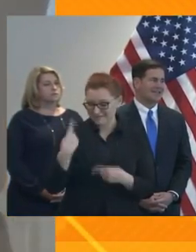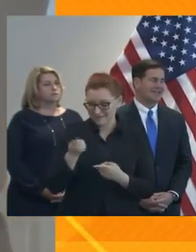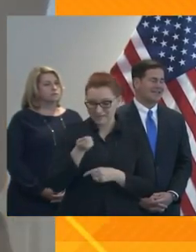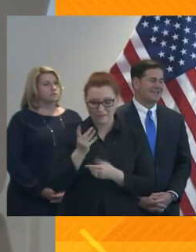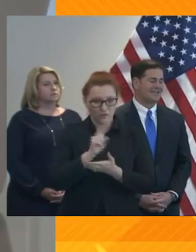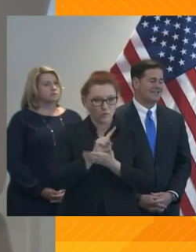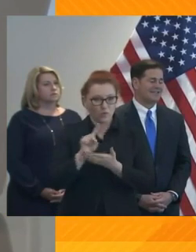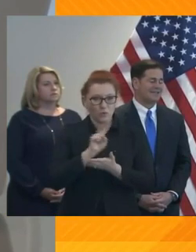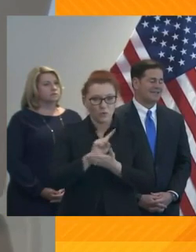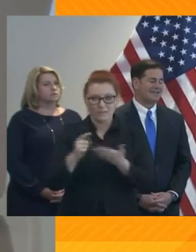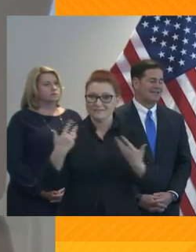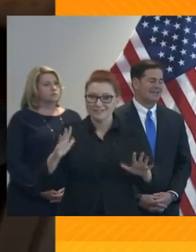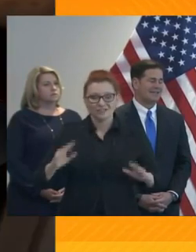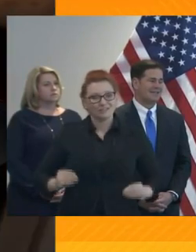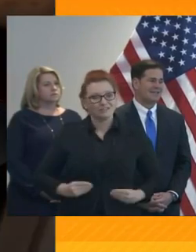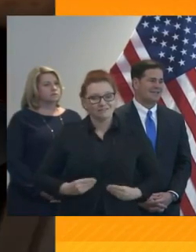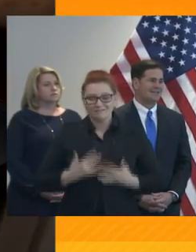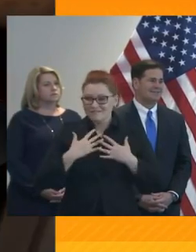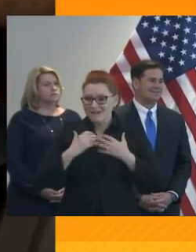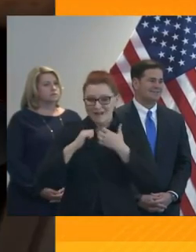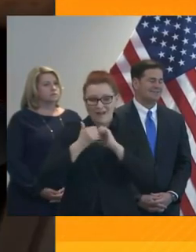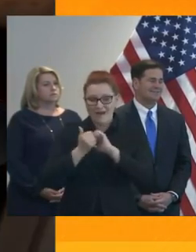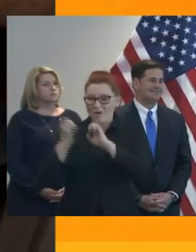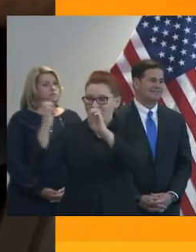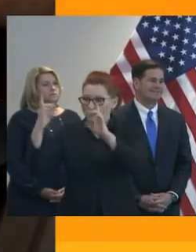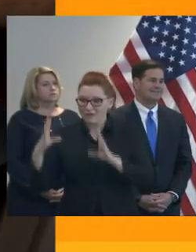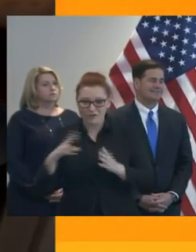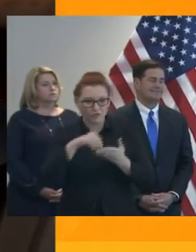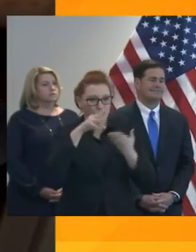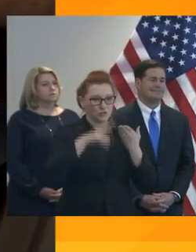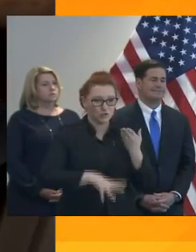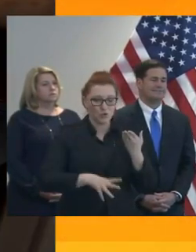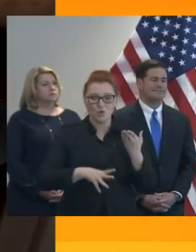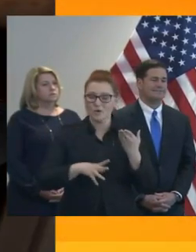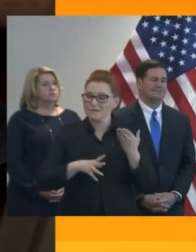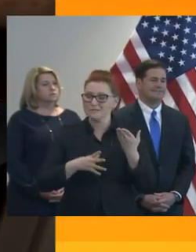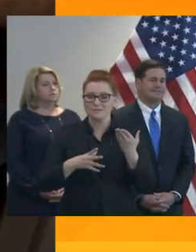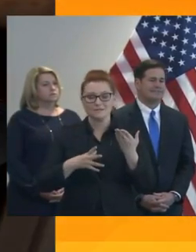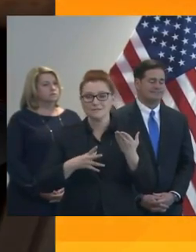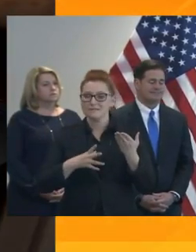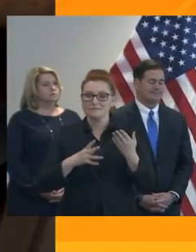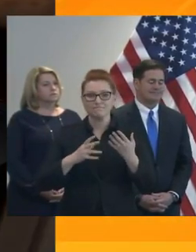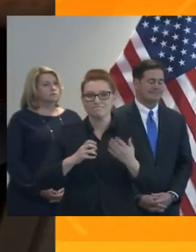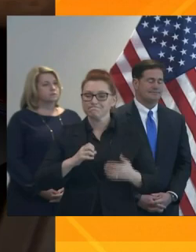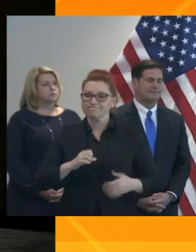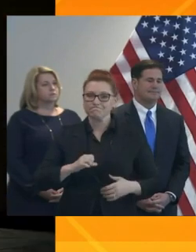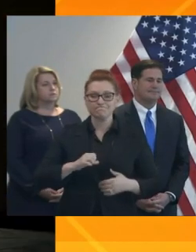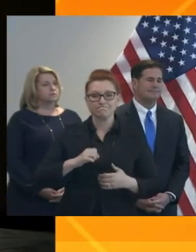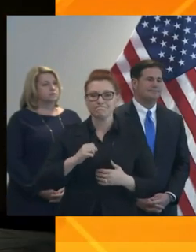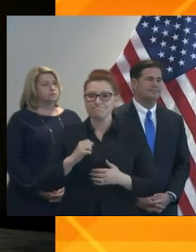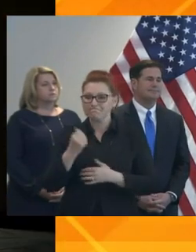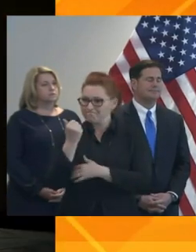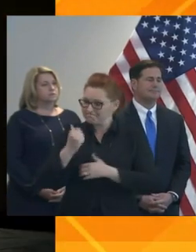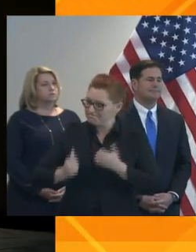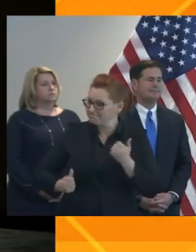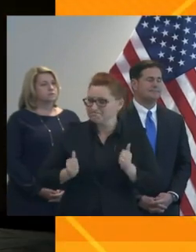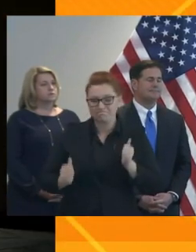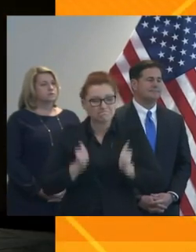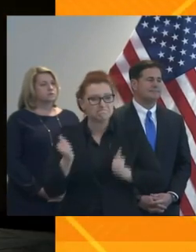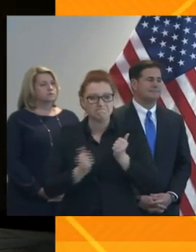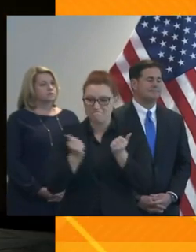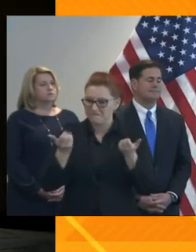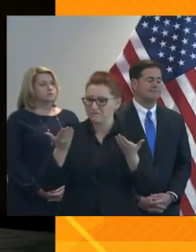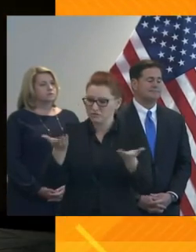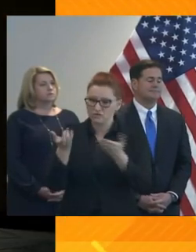I have been inspired by the way our educators and students have risen to meet the challenges imposed by COVID